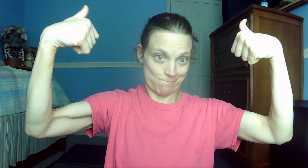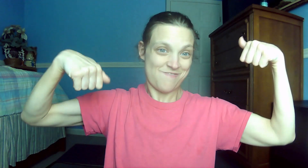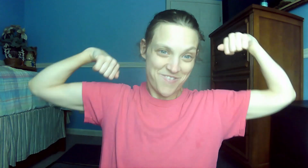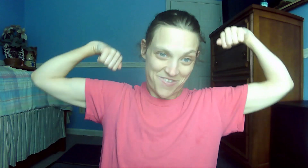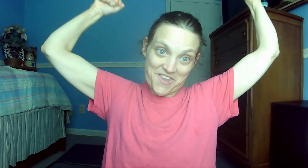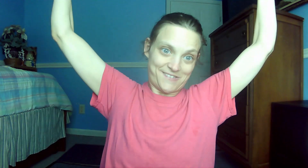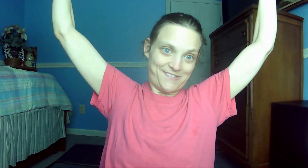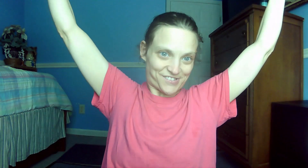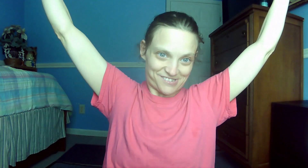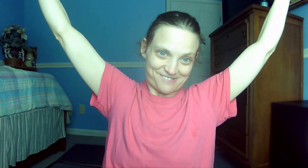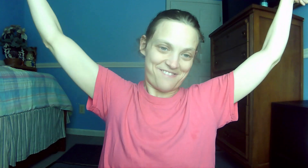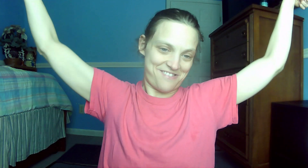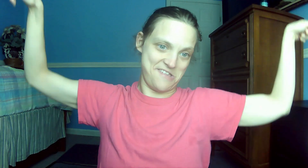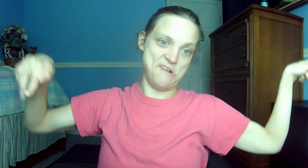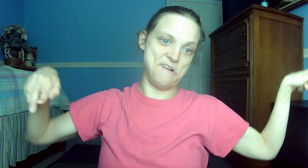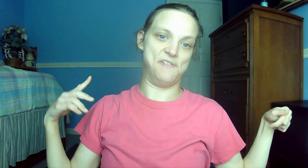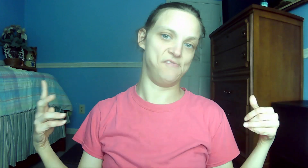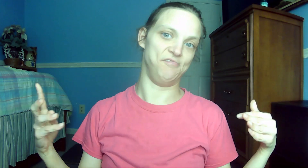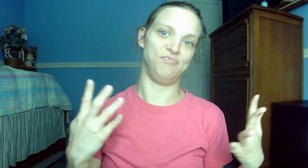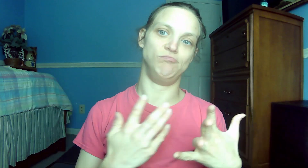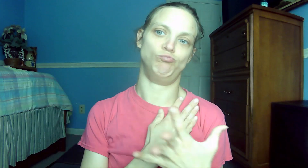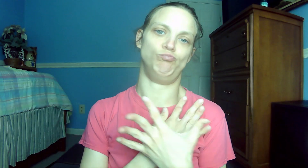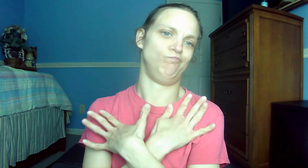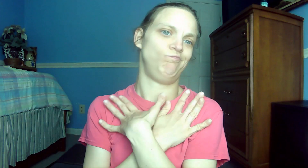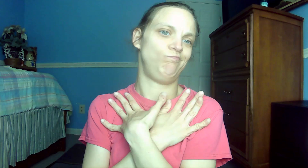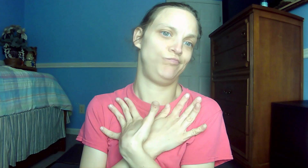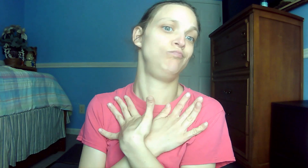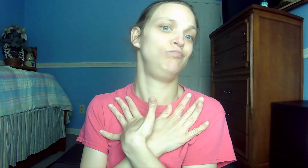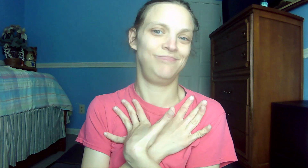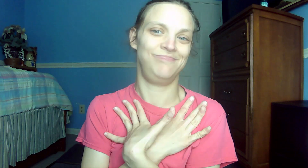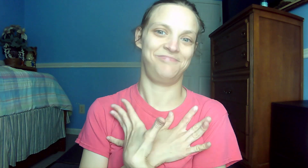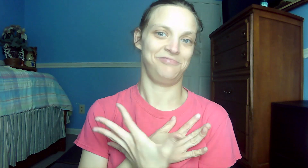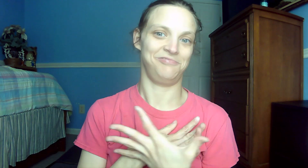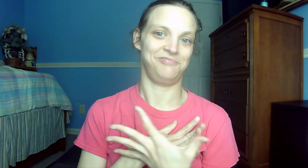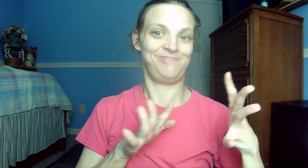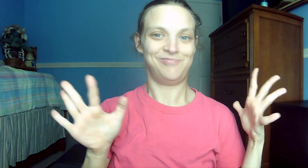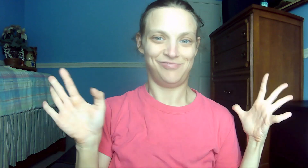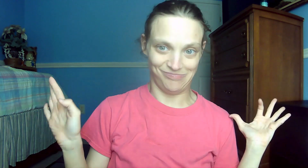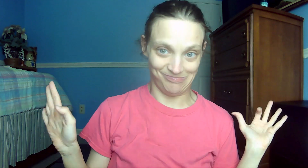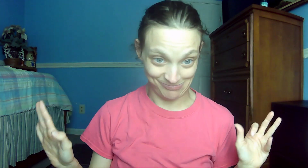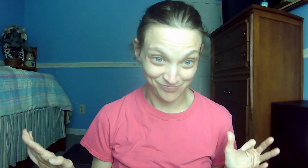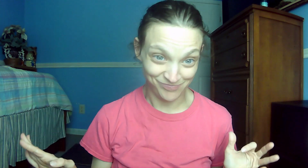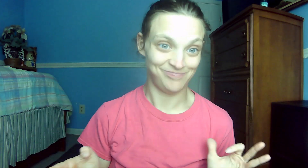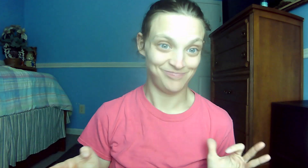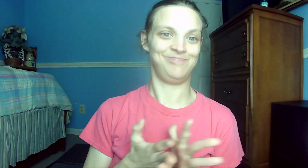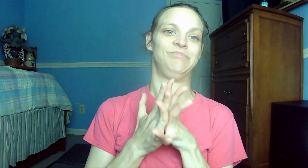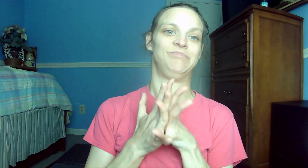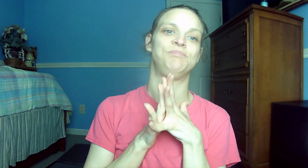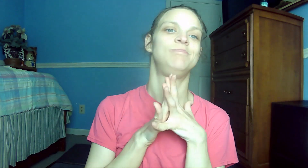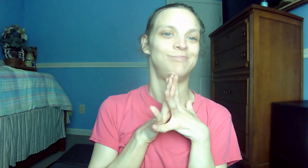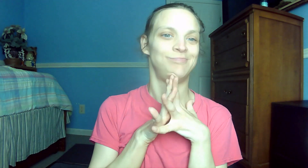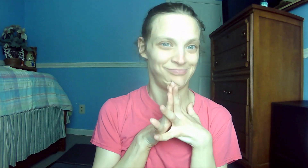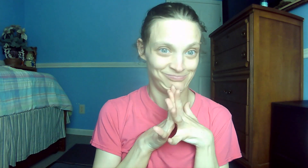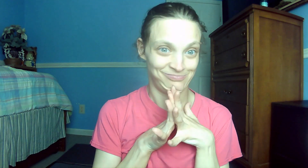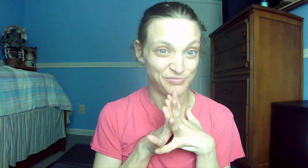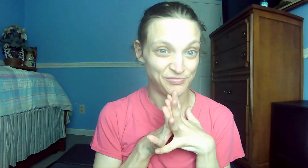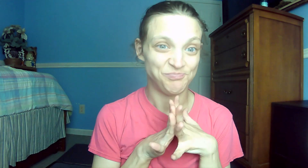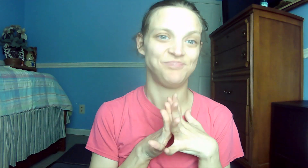76. Psalm 16.8 I have set the Lord always before me. He is at my right hand. I shall not be